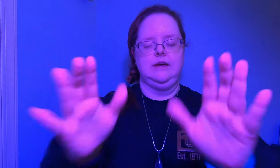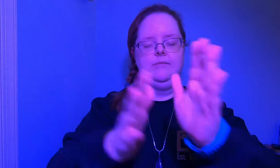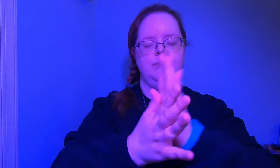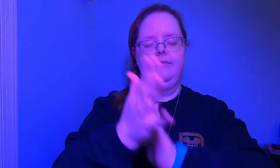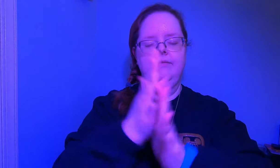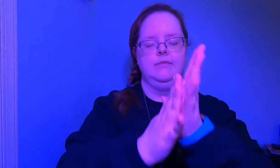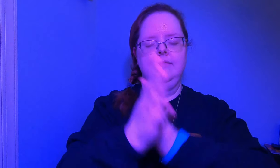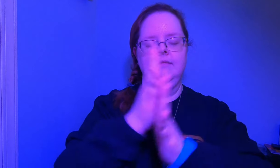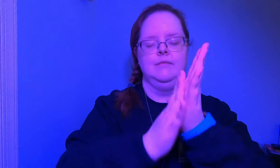them